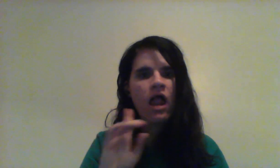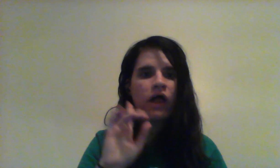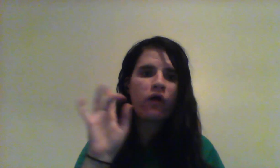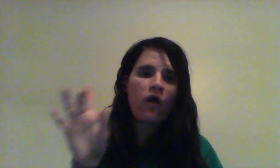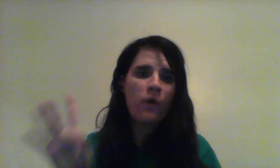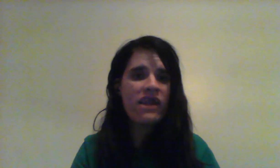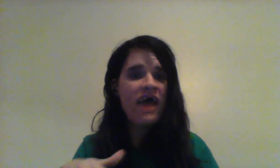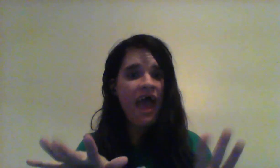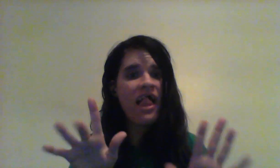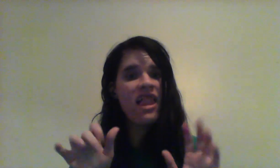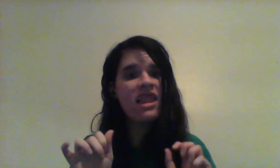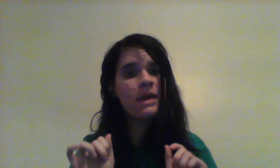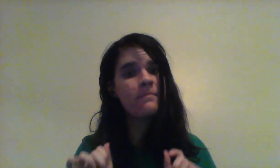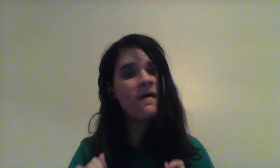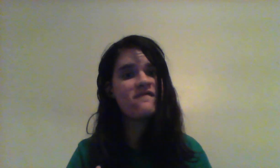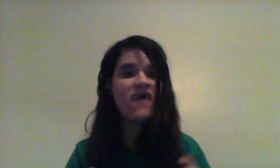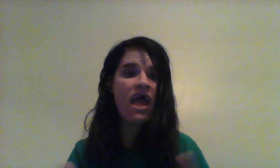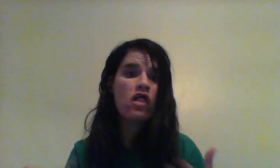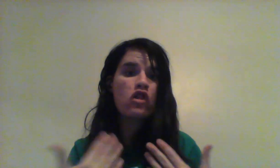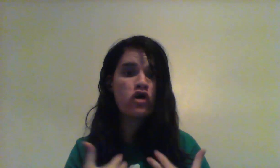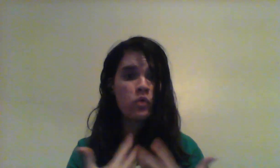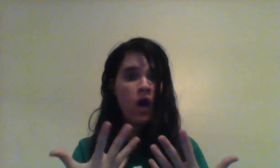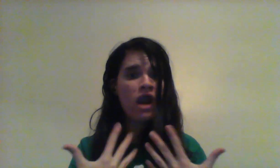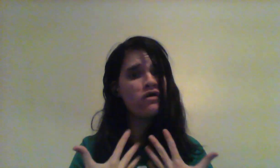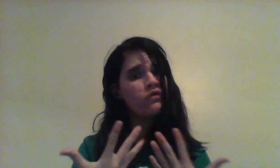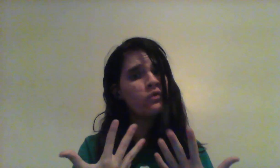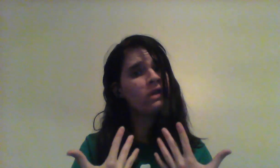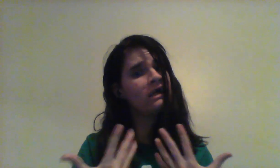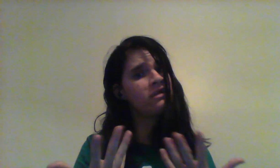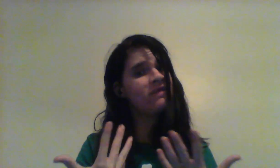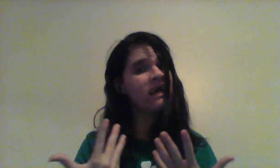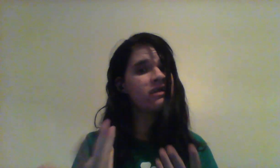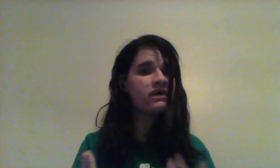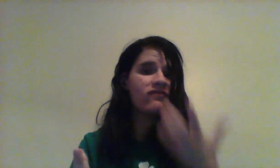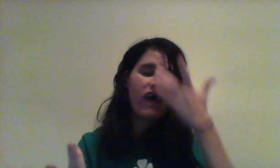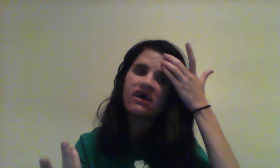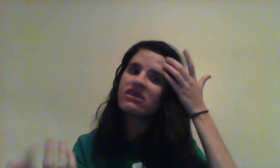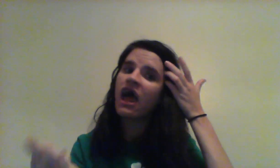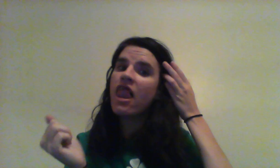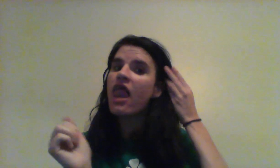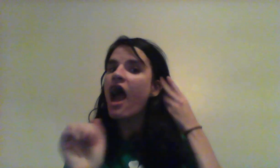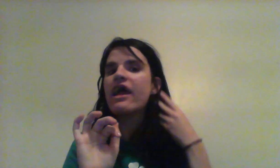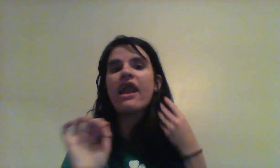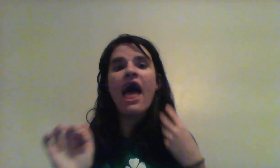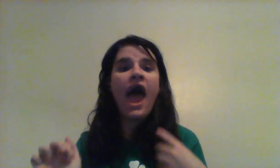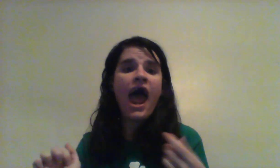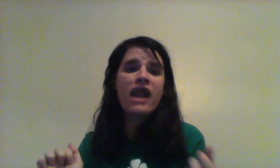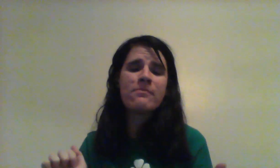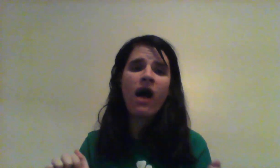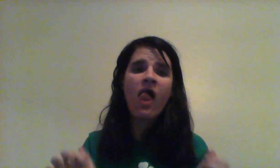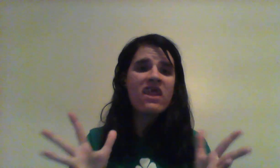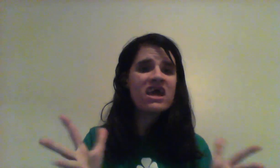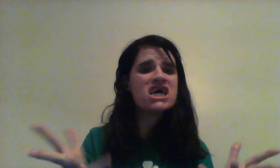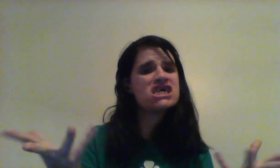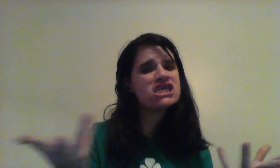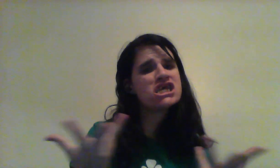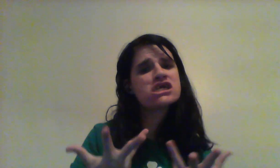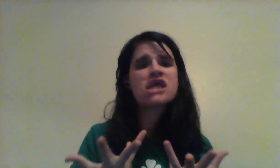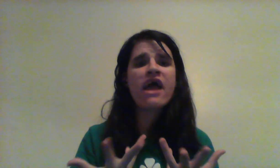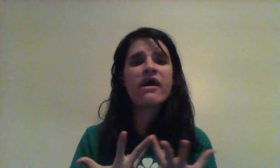I'm gonna take a leap of faith Wanna do this face to face Like an animal, the instant second